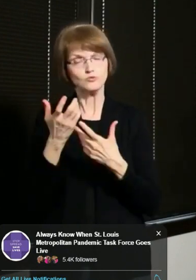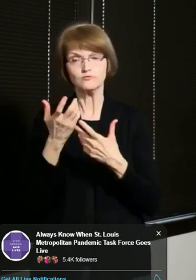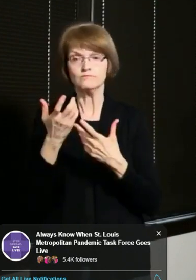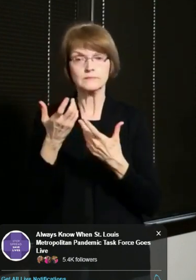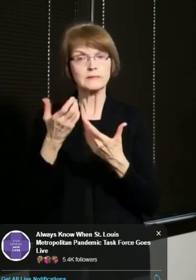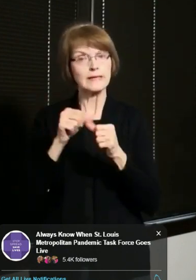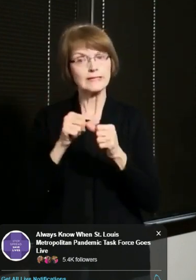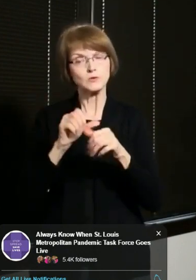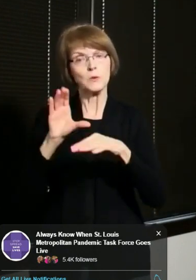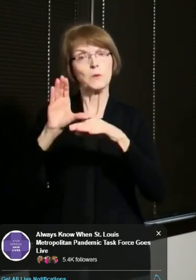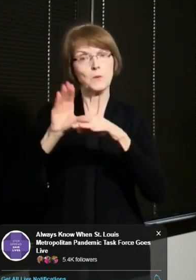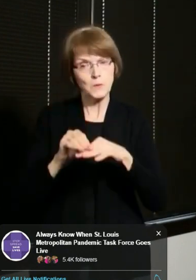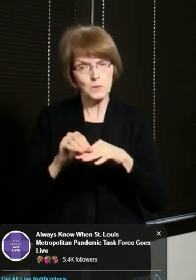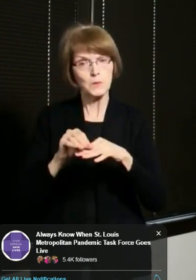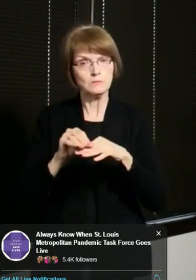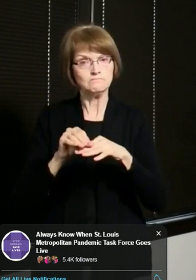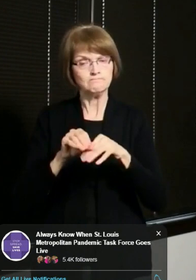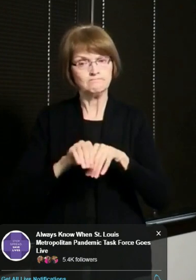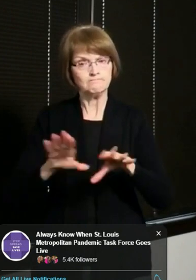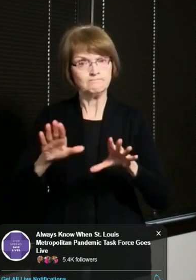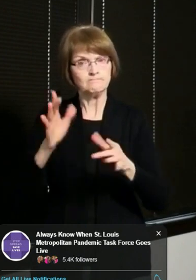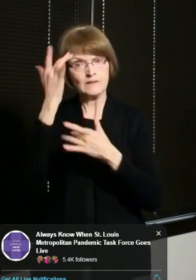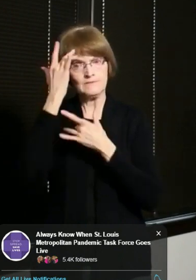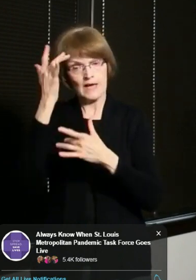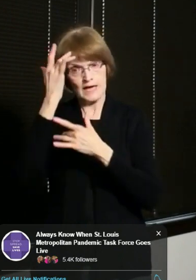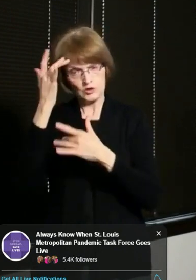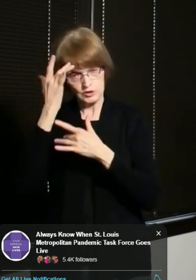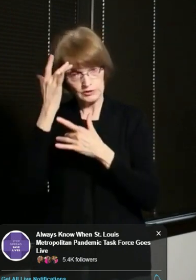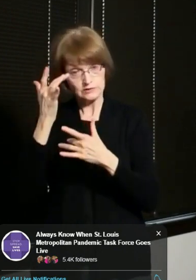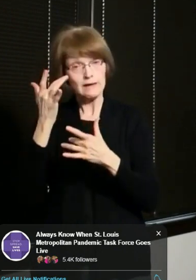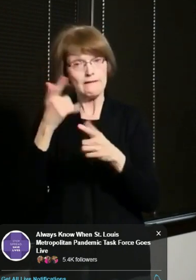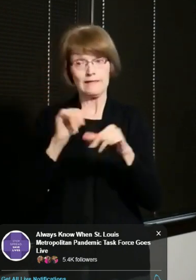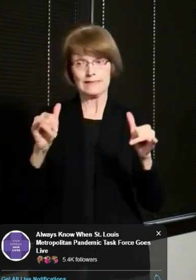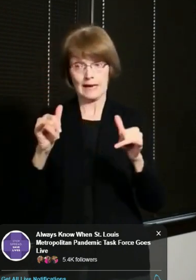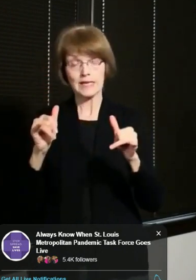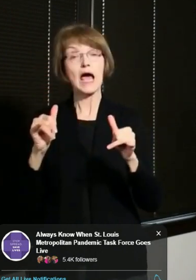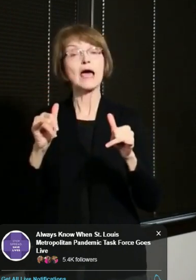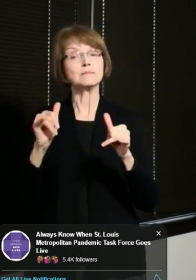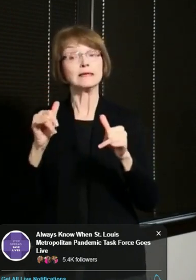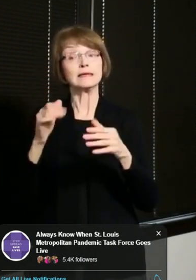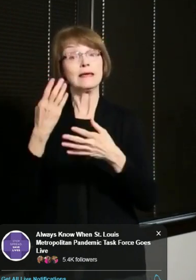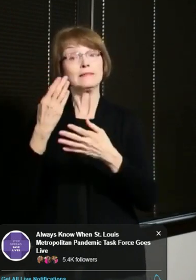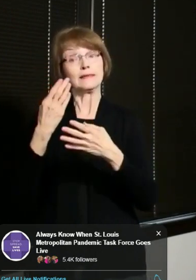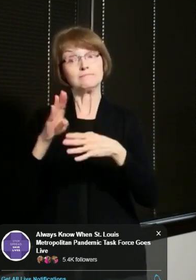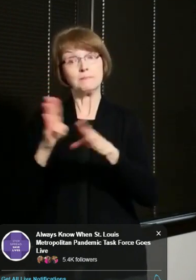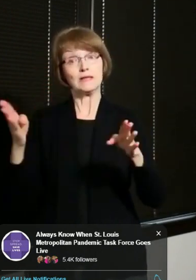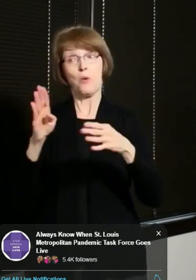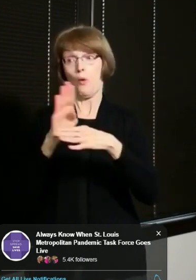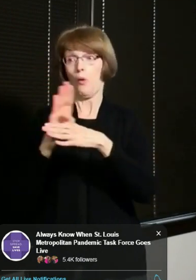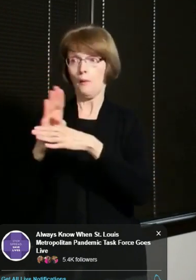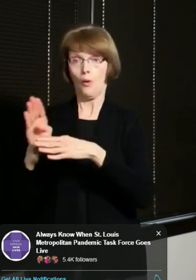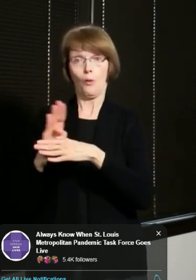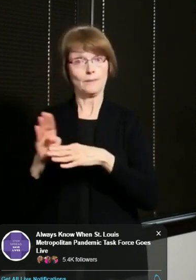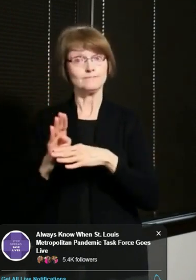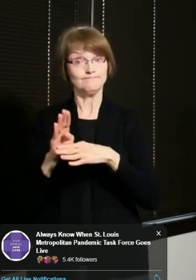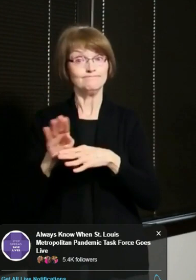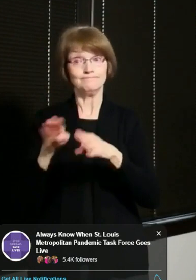gradually and safely bring our economy back online, which is absolutely vital.